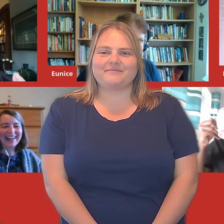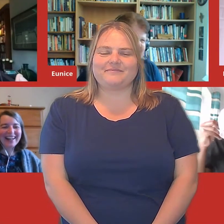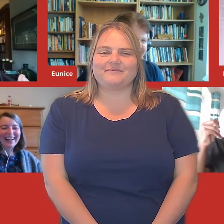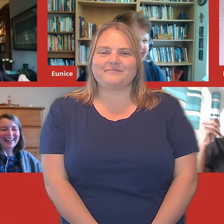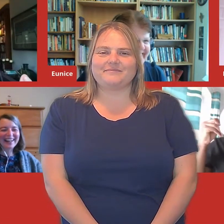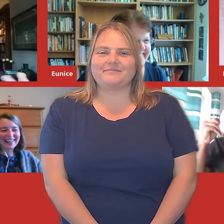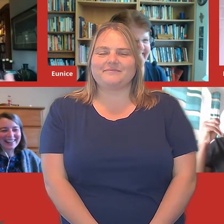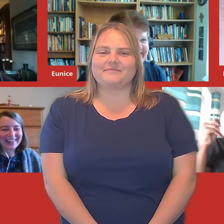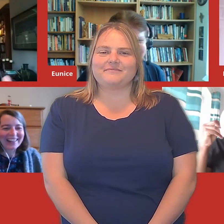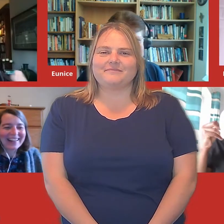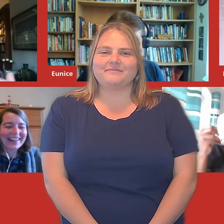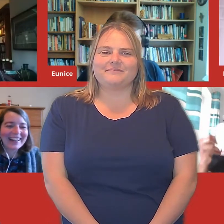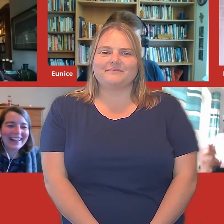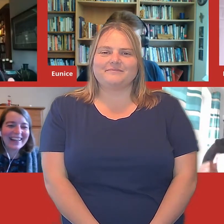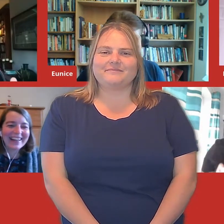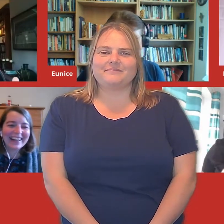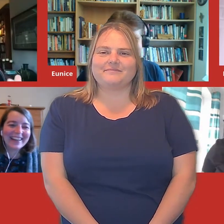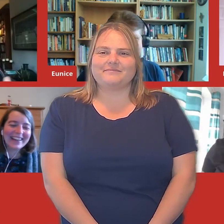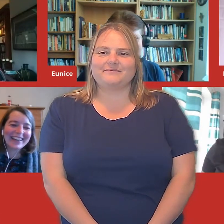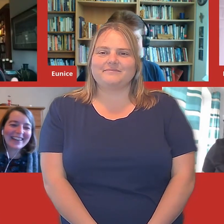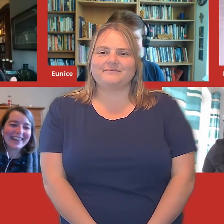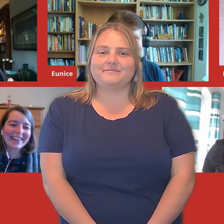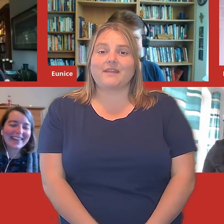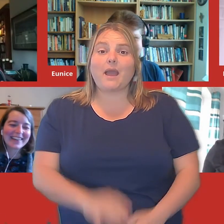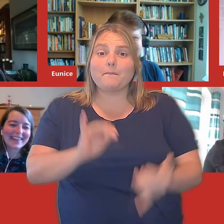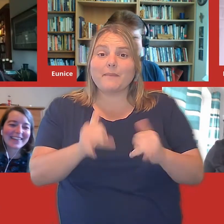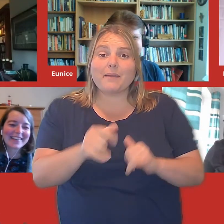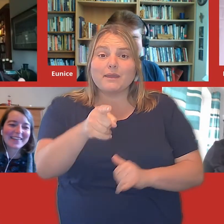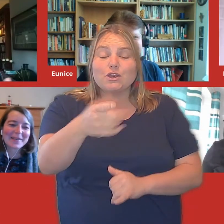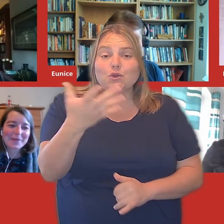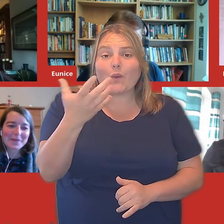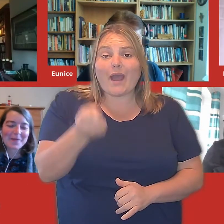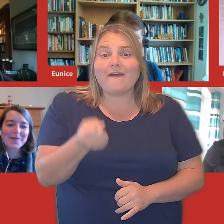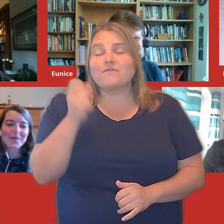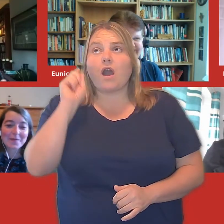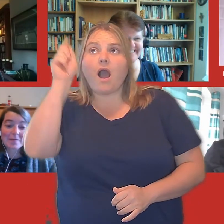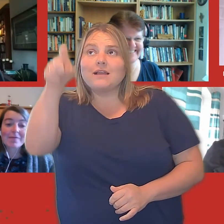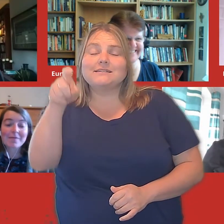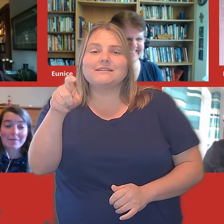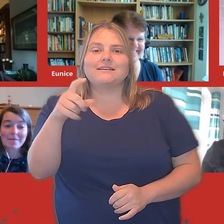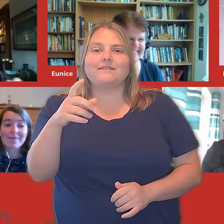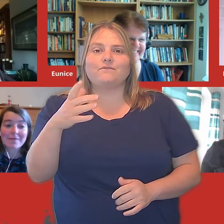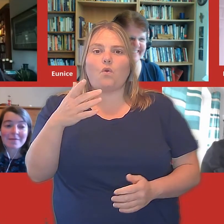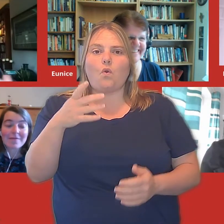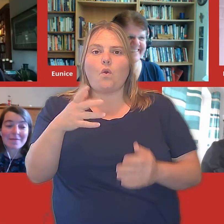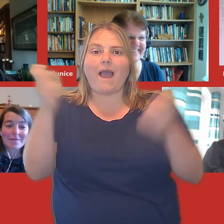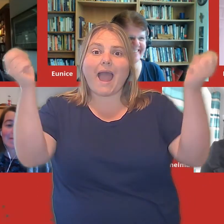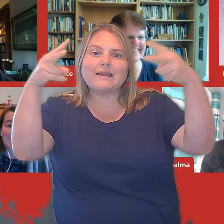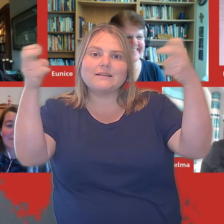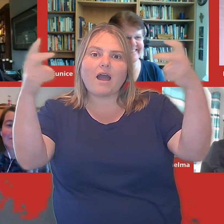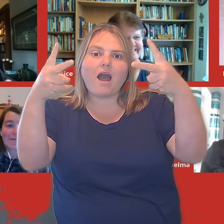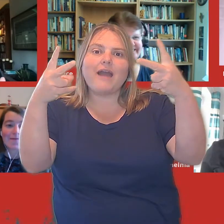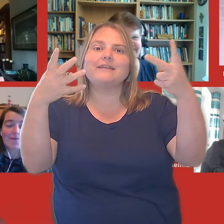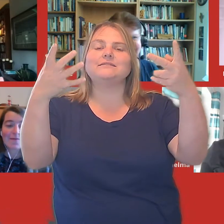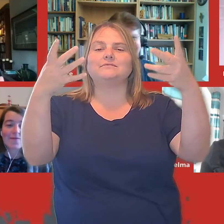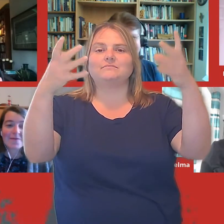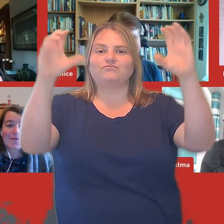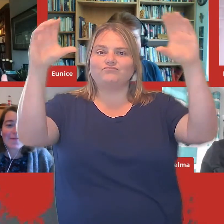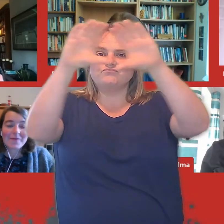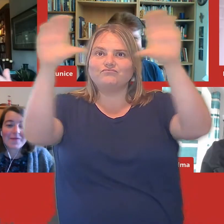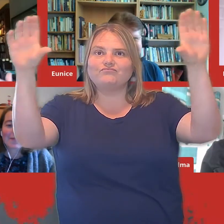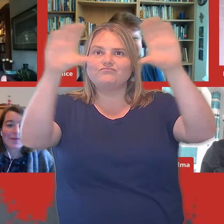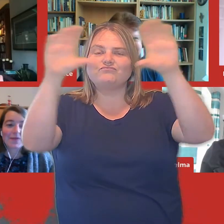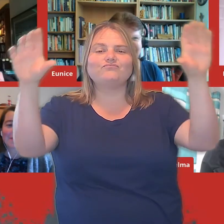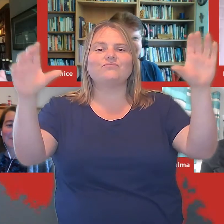We'd love for you to, we'd love to hear your headlines. So if you have an idea for a headline true or made up, one from